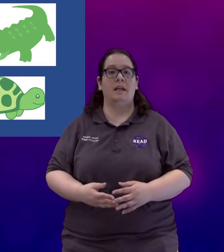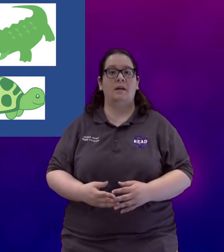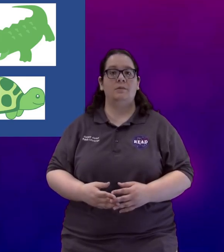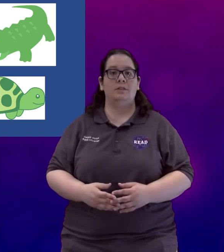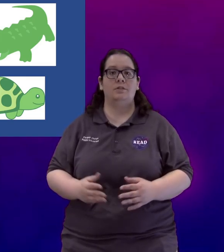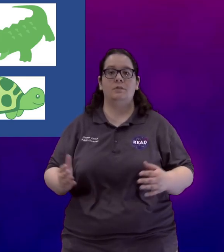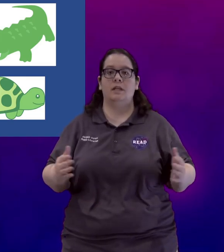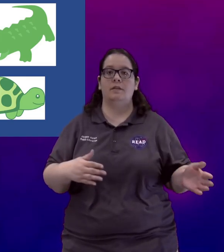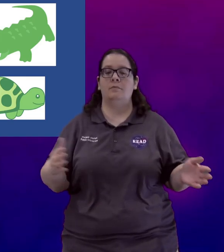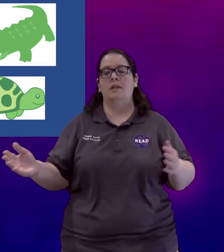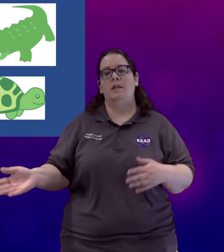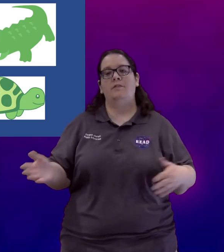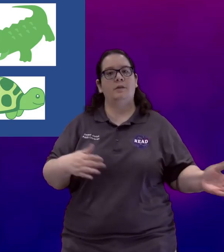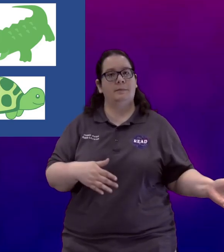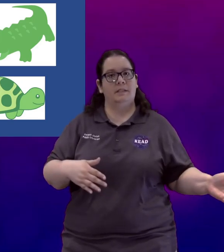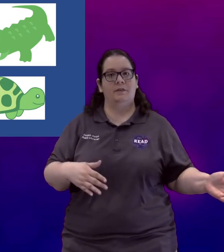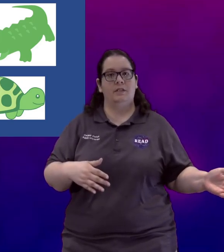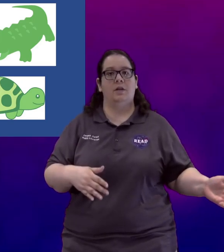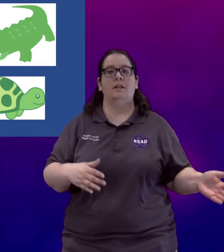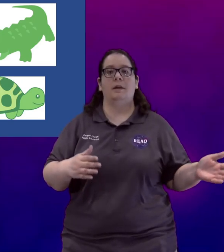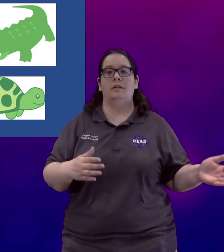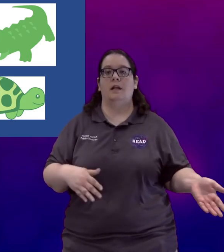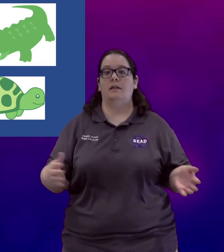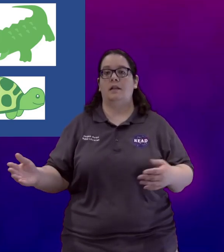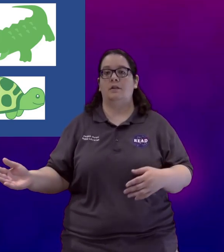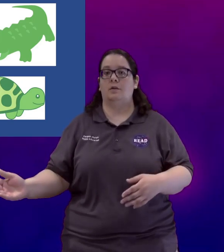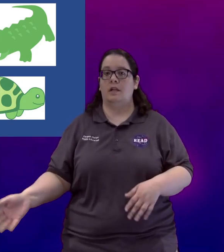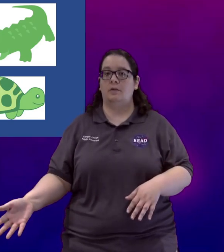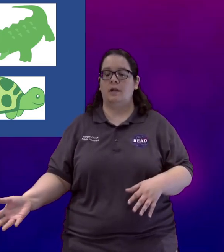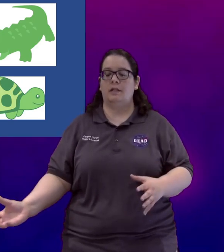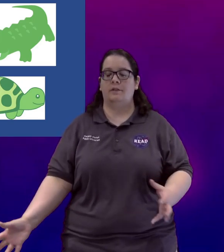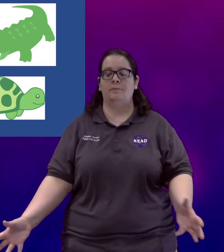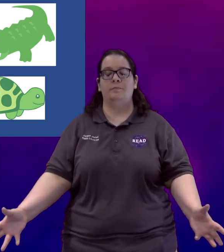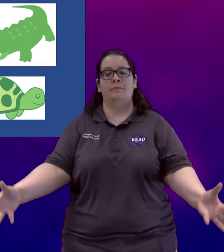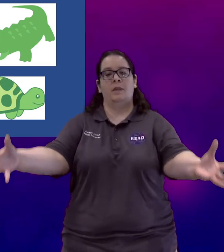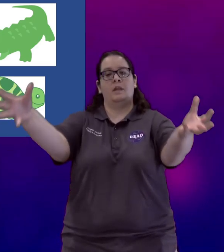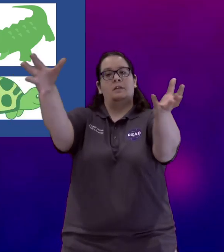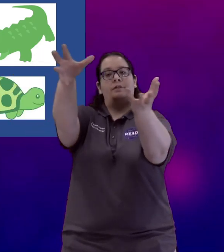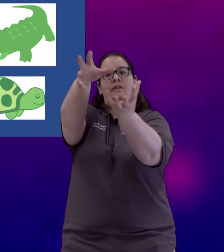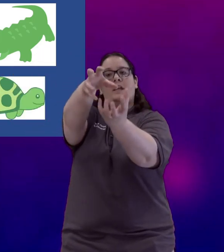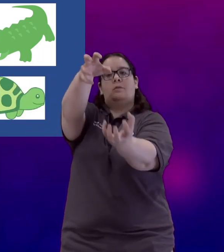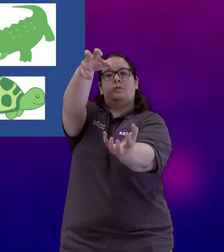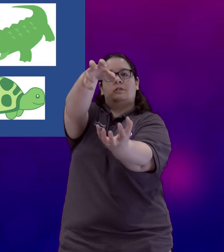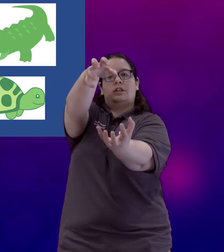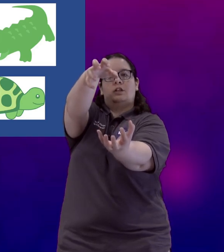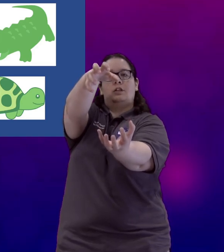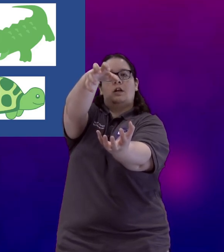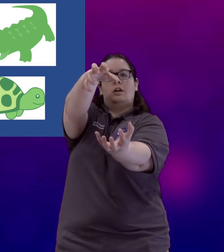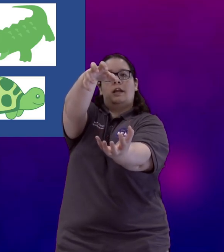out to tell them if you are specifically talking about an alligator or a crocodile. For that we're going to claw our